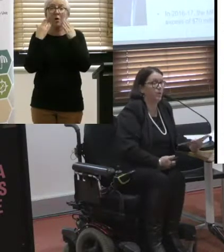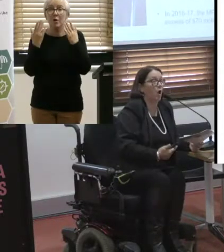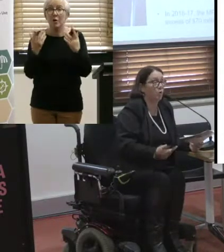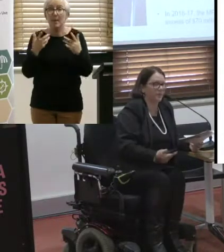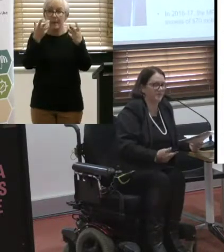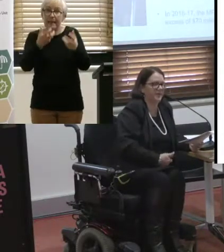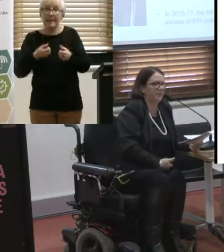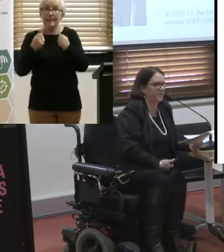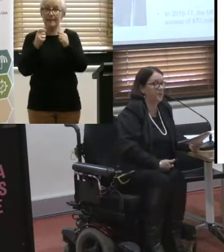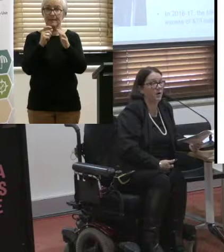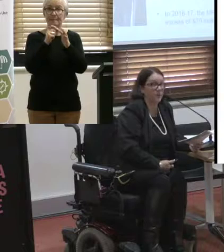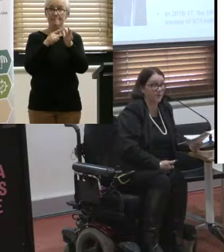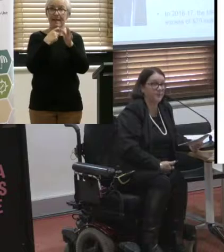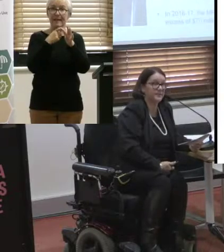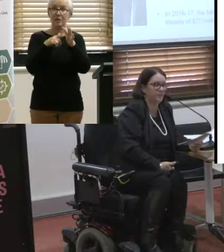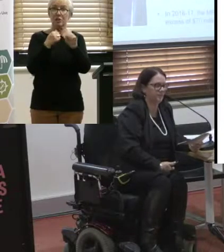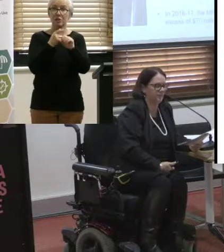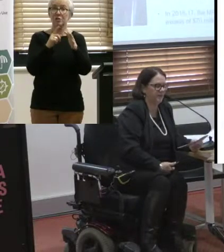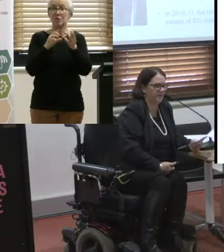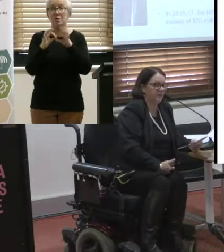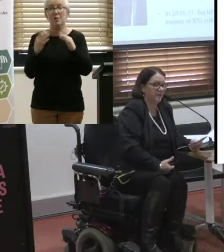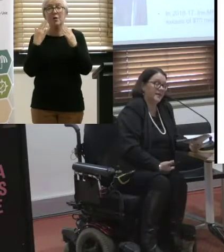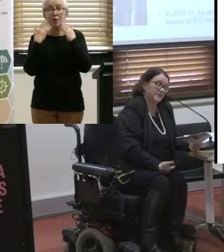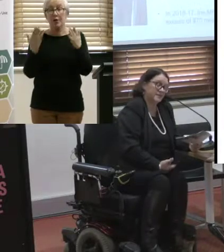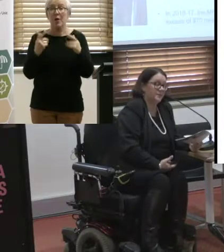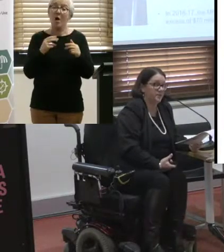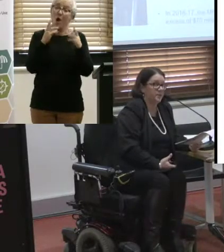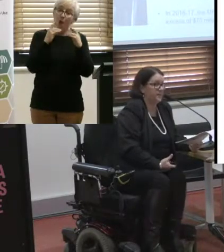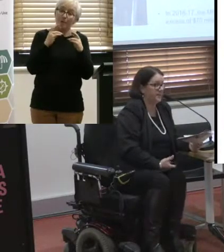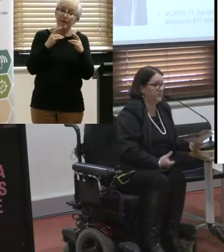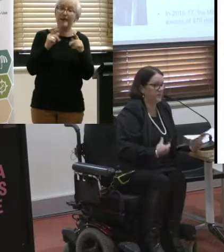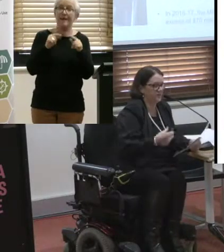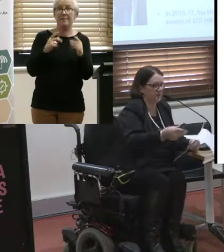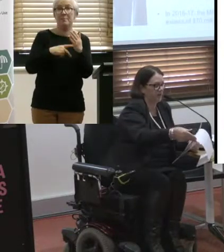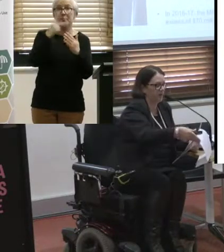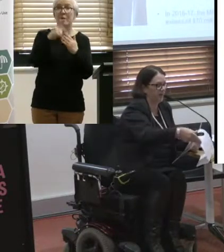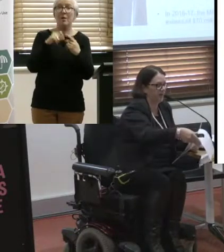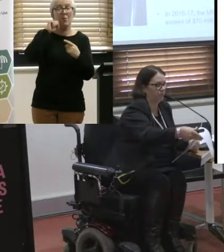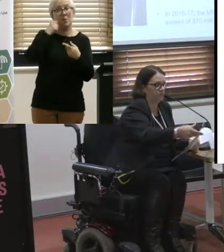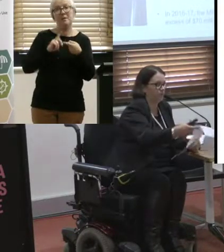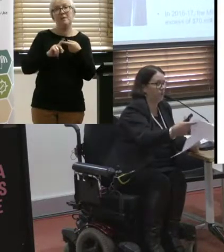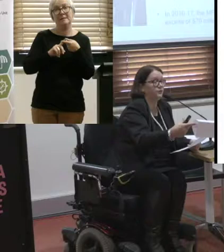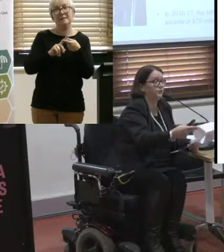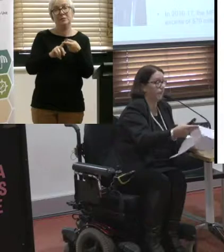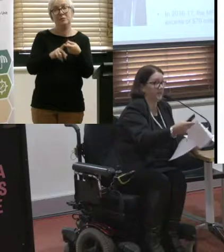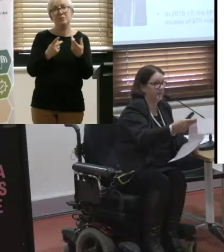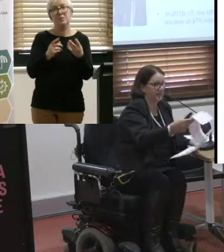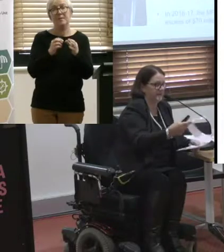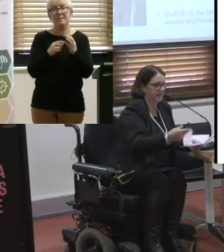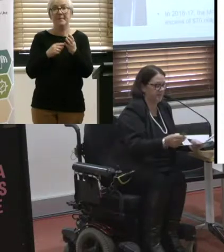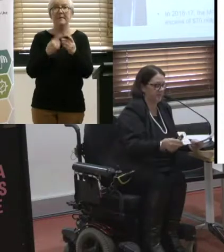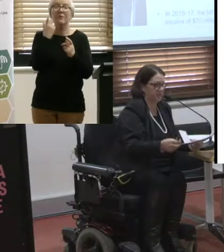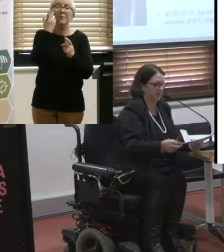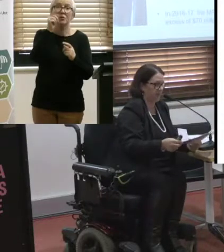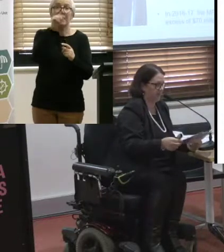we hope that the program will continue. That's dependent on the state to decide what the future will be